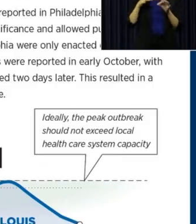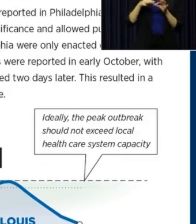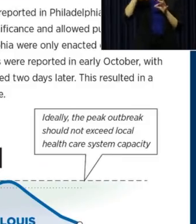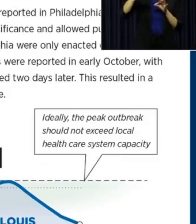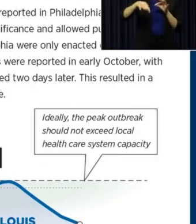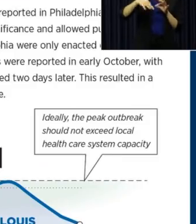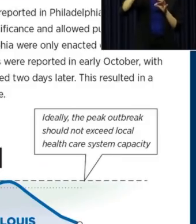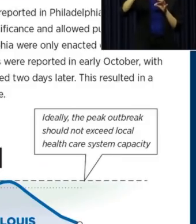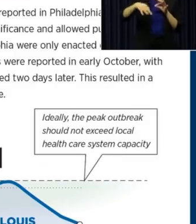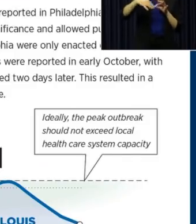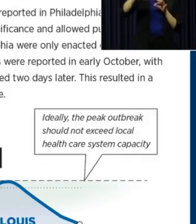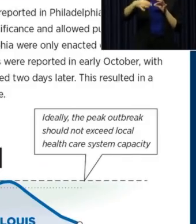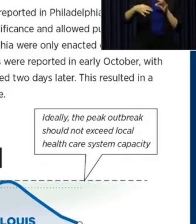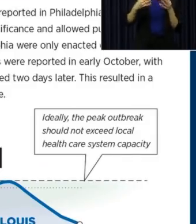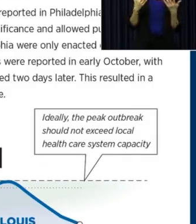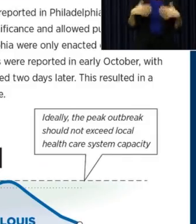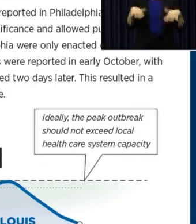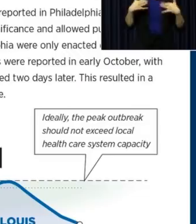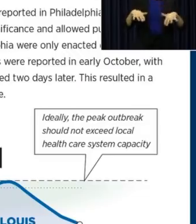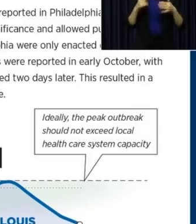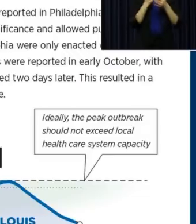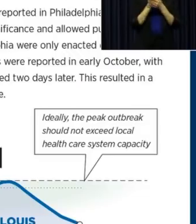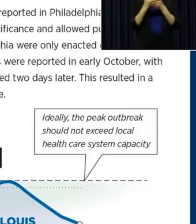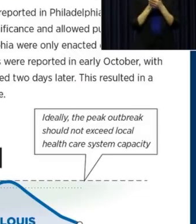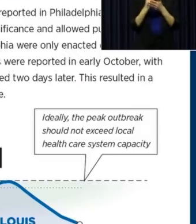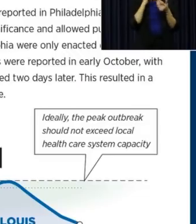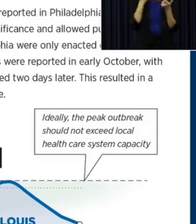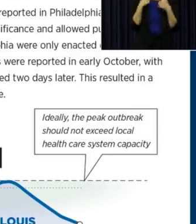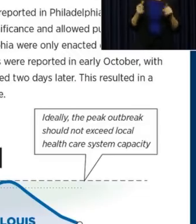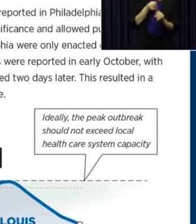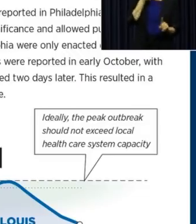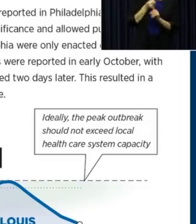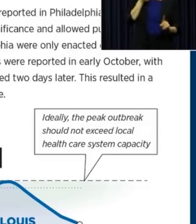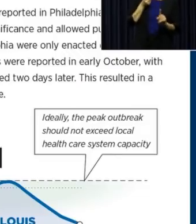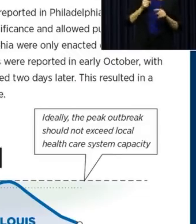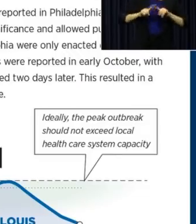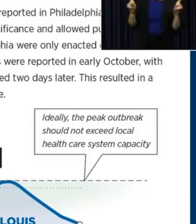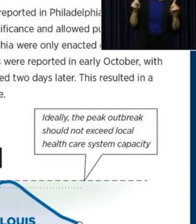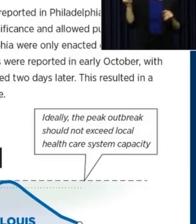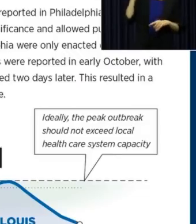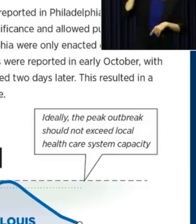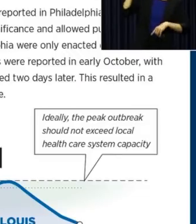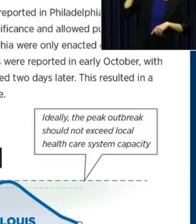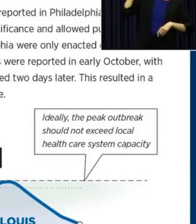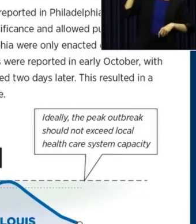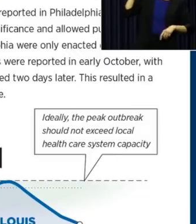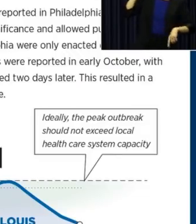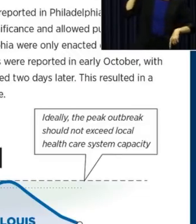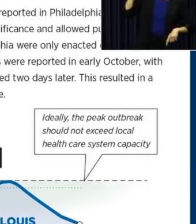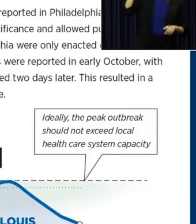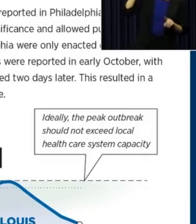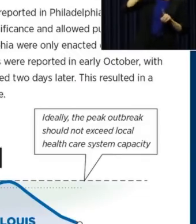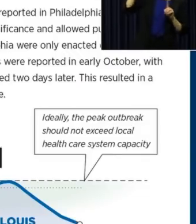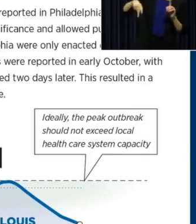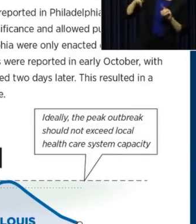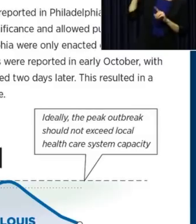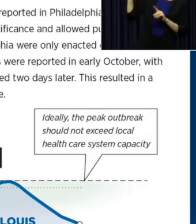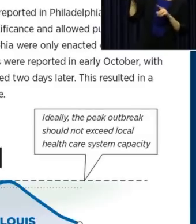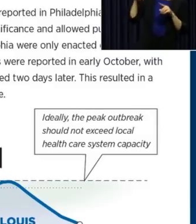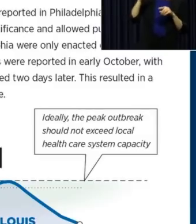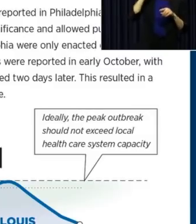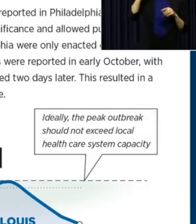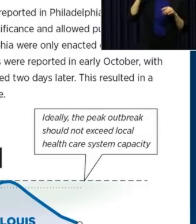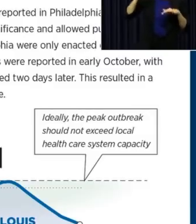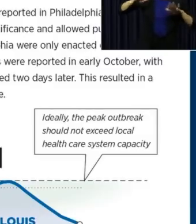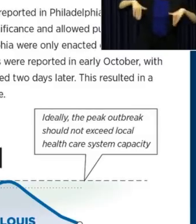make a huge difference. What you see on Philadelphia is not taking the necessary